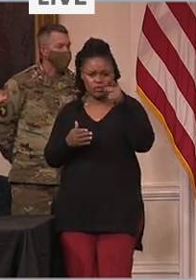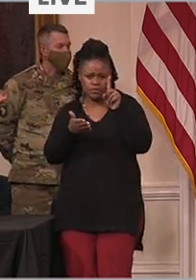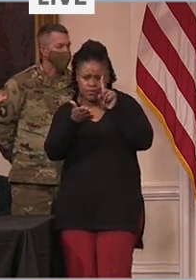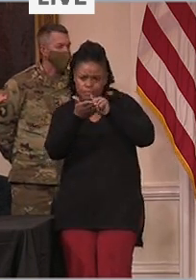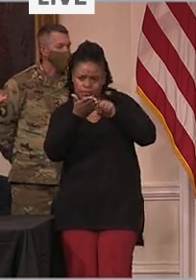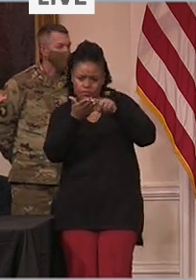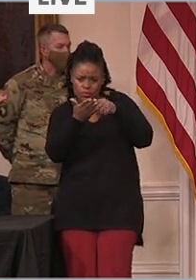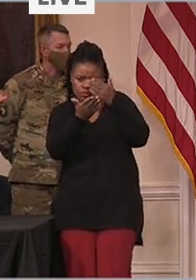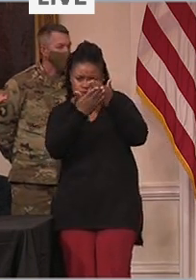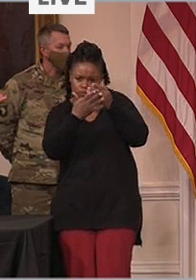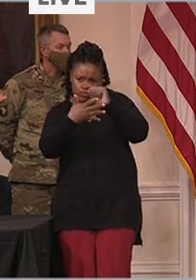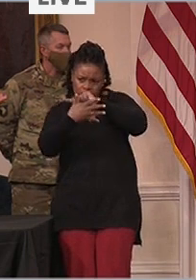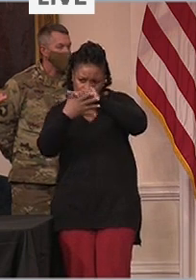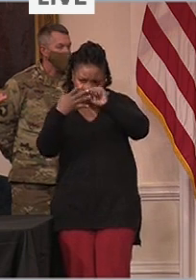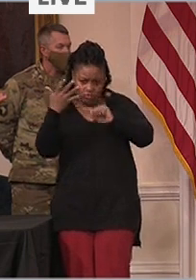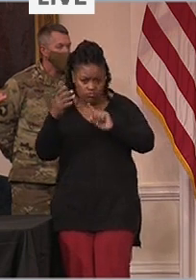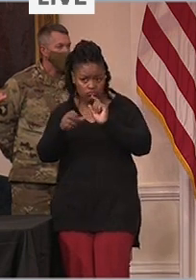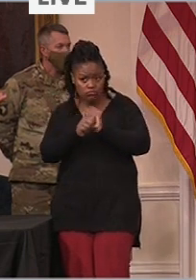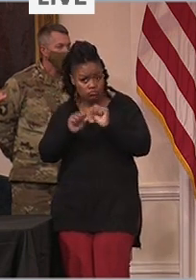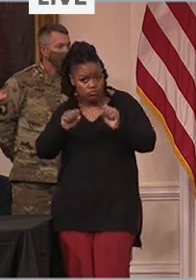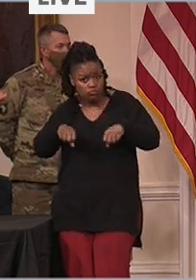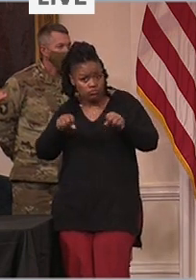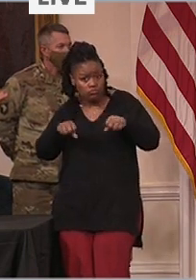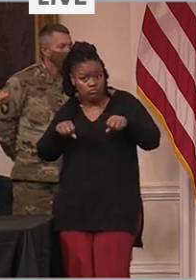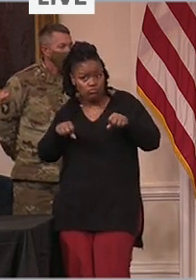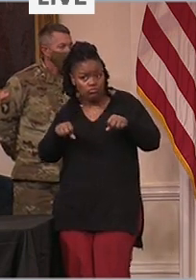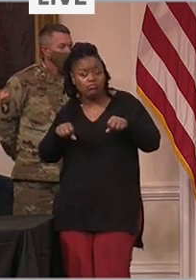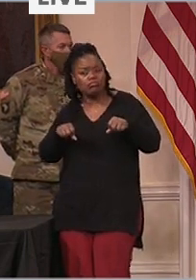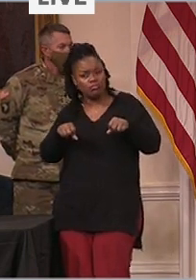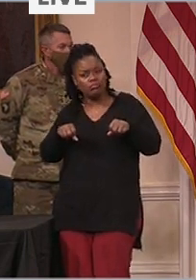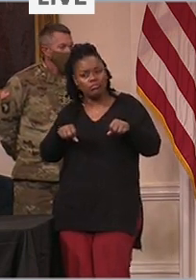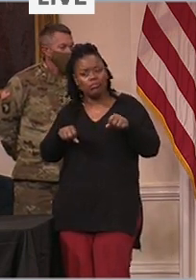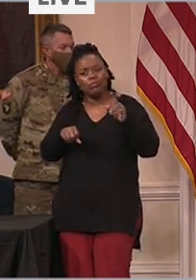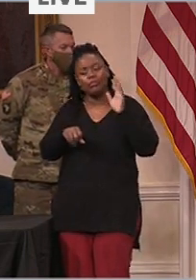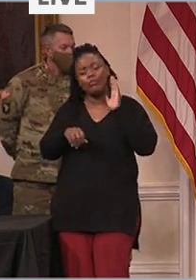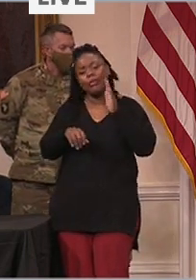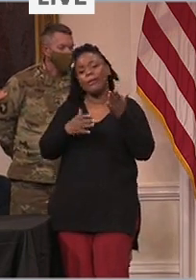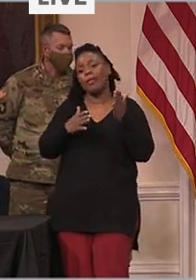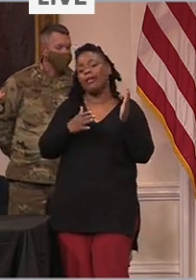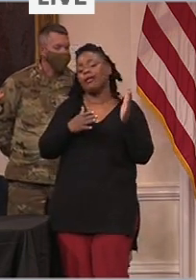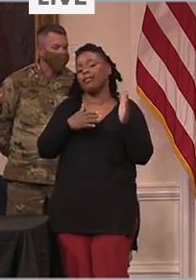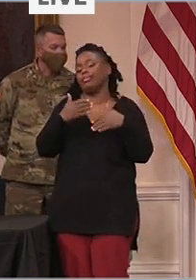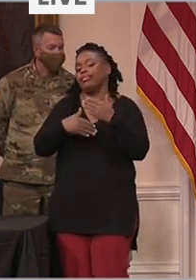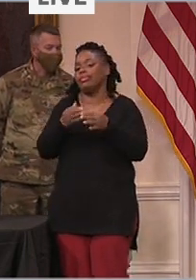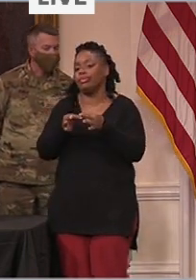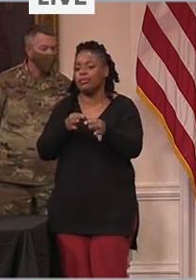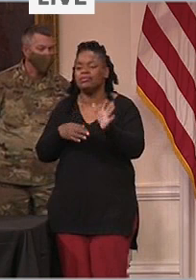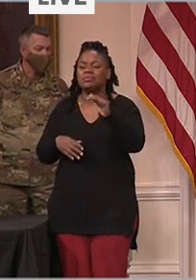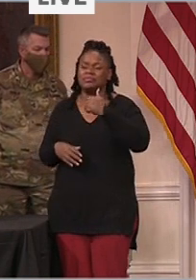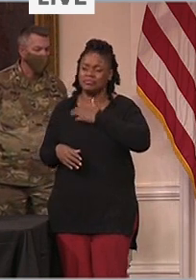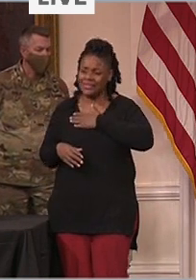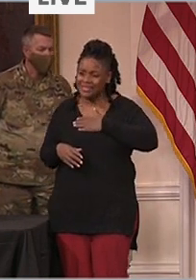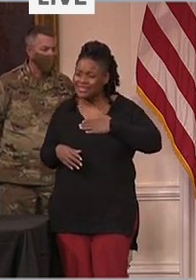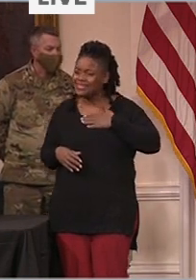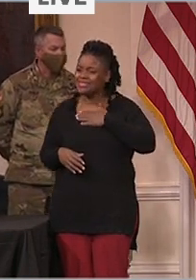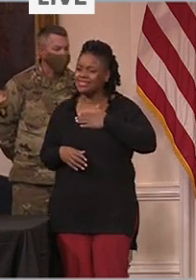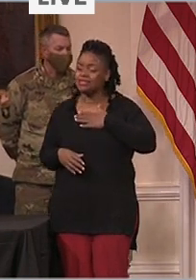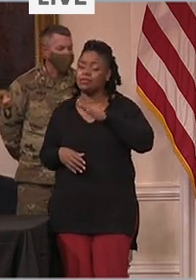vaccine recipients, the longer that this is going to take for everyone to get their vaccines. So please